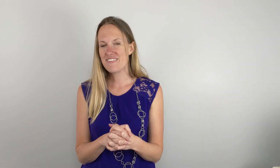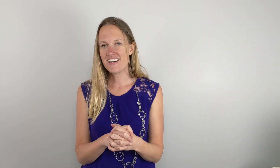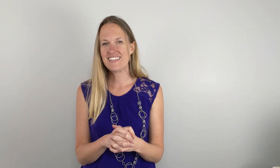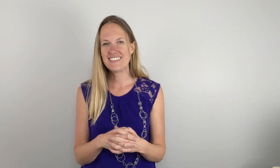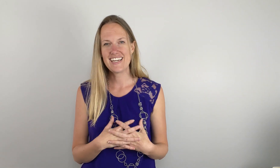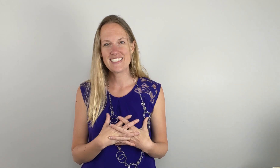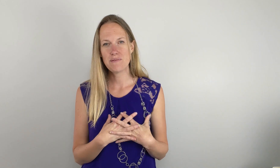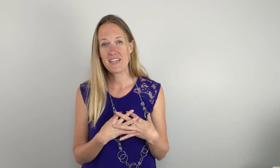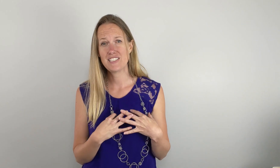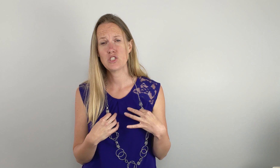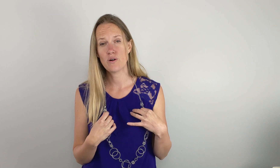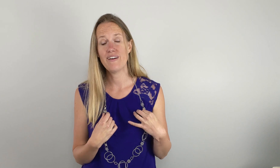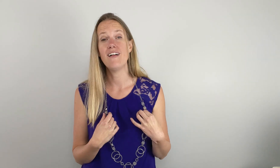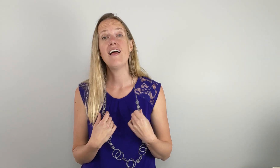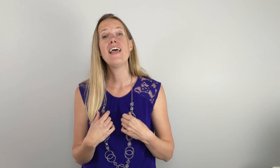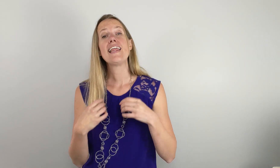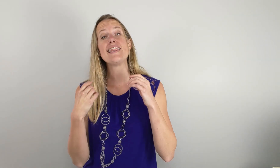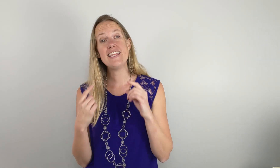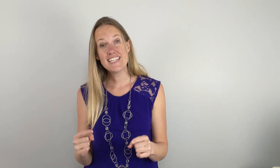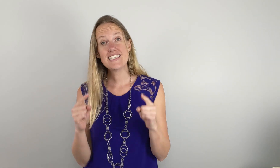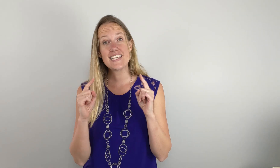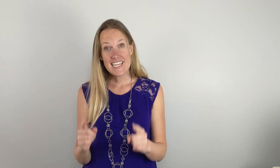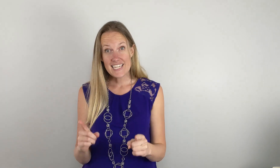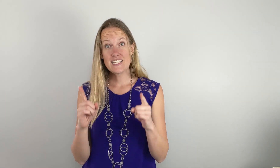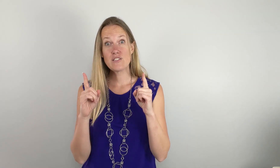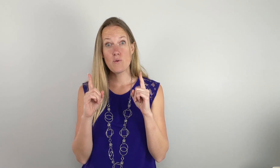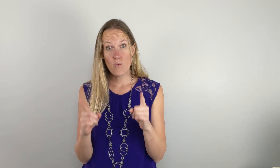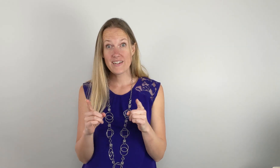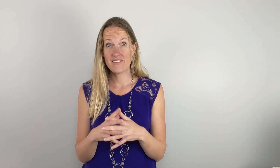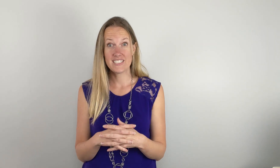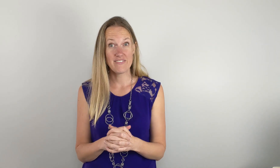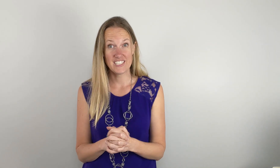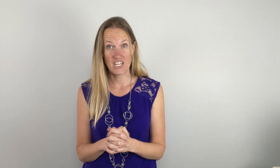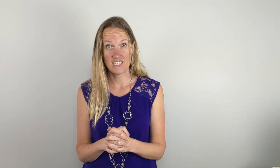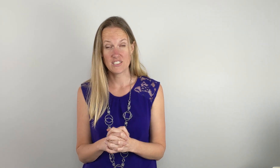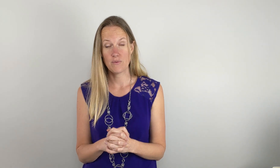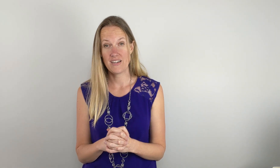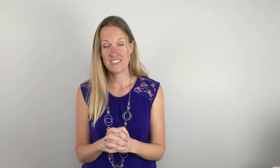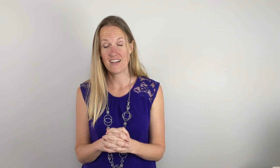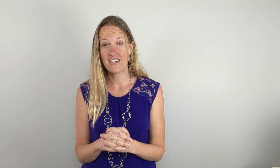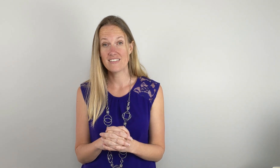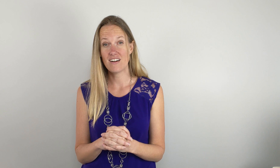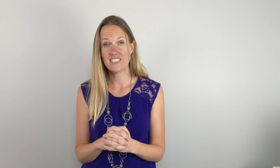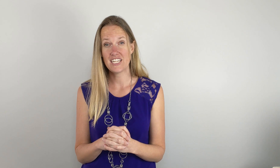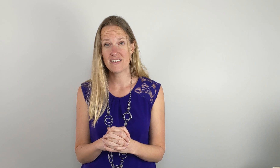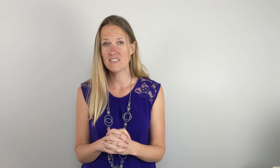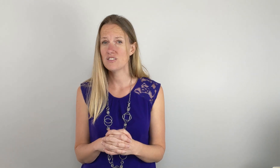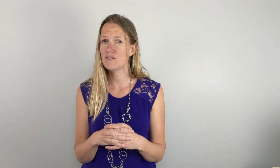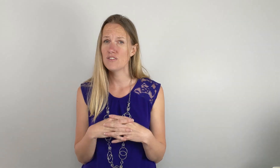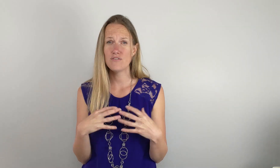I finally decided to make a tutorial. This is one of the toughest songs that we have signed on the channel so if you